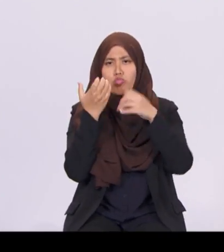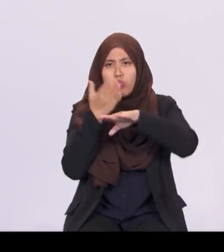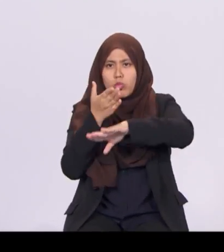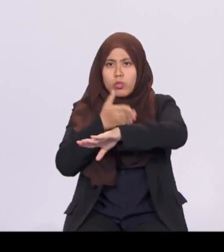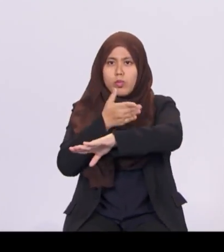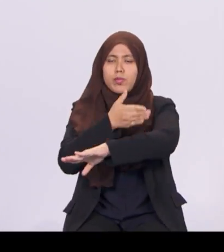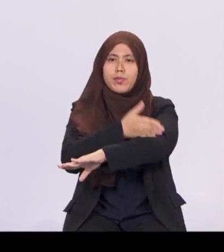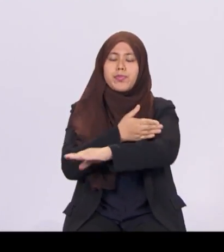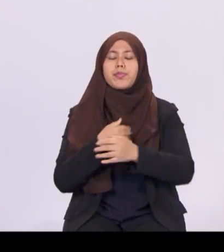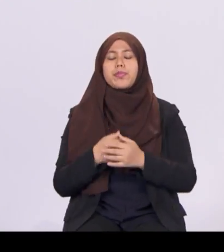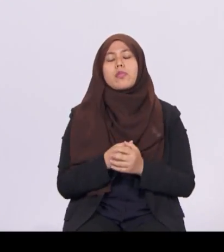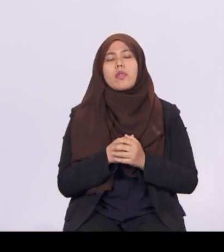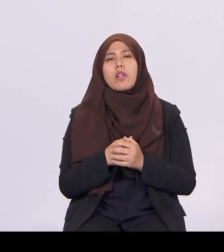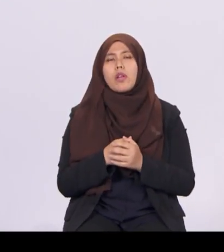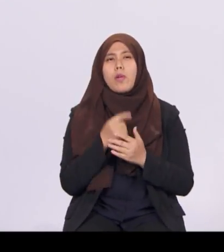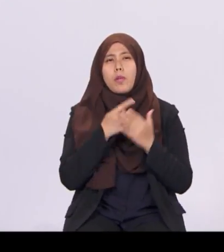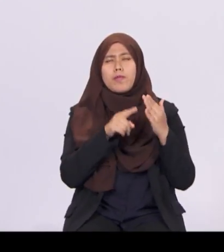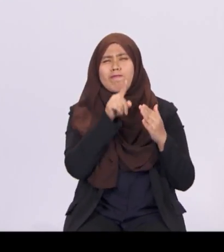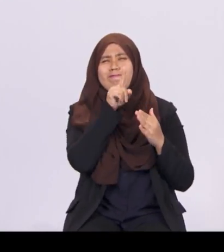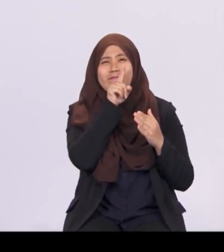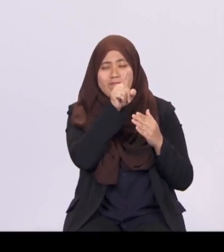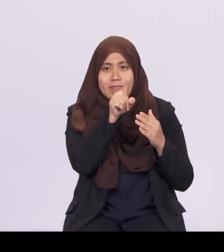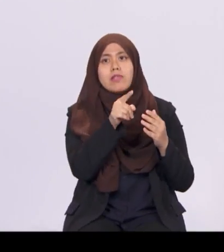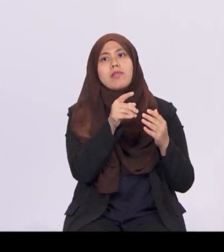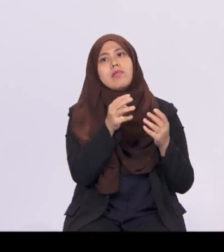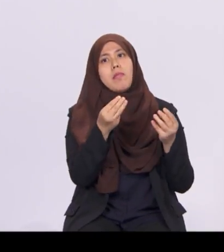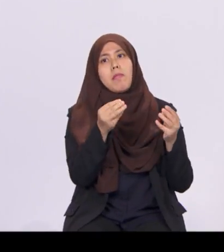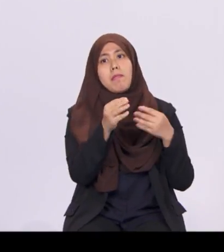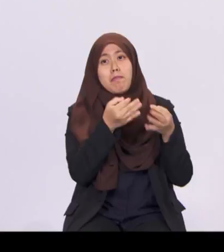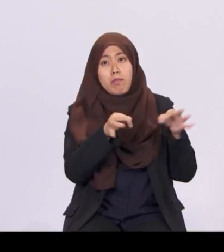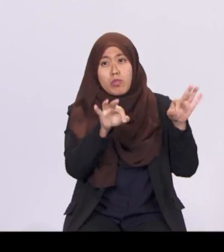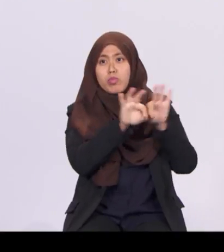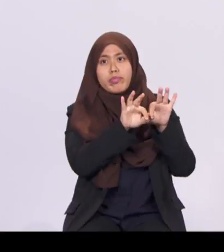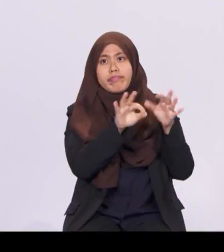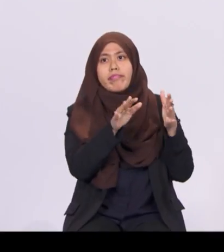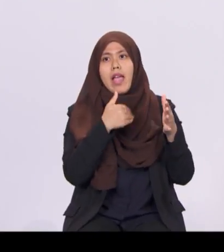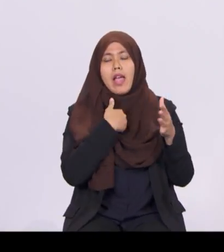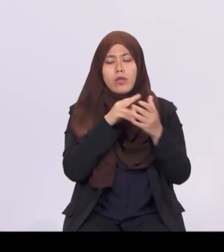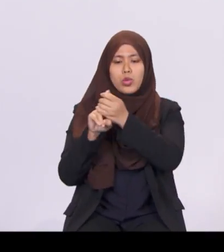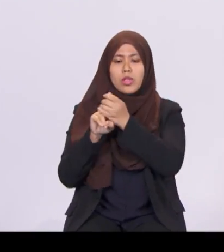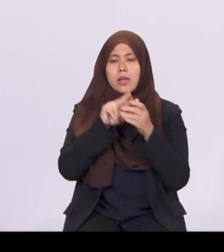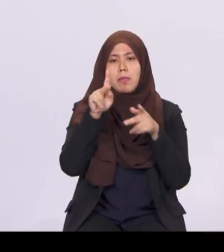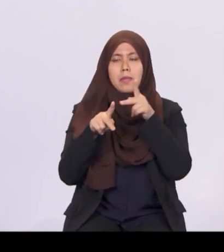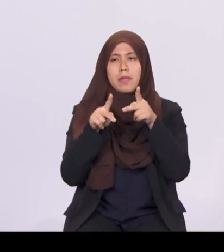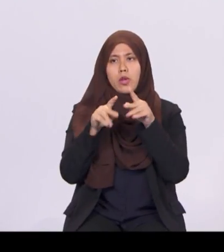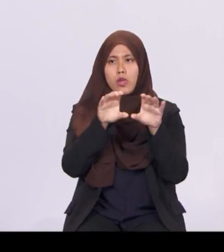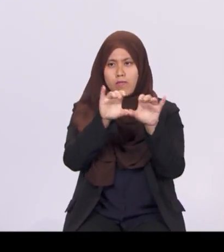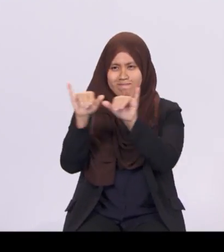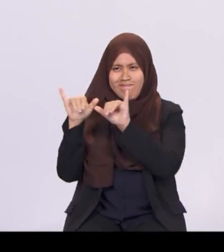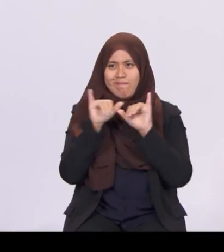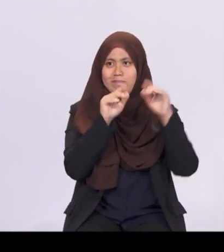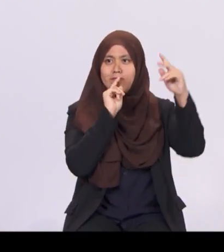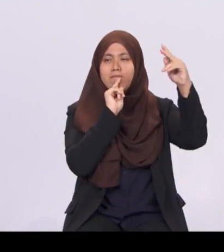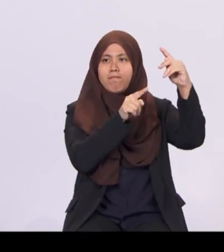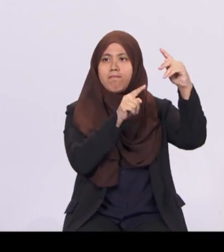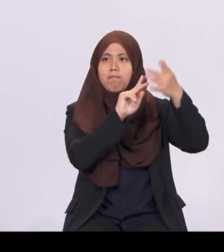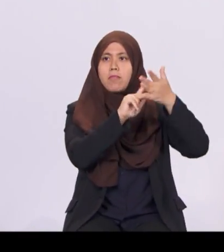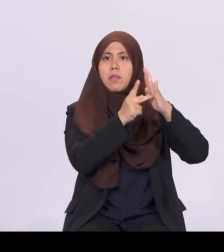What ultimately matters is having a united people with a common purpose, to build a kind of society we want to live in